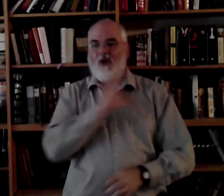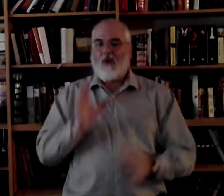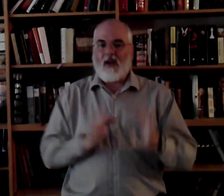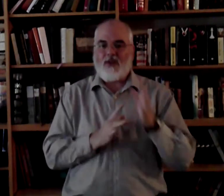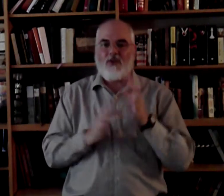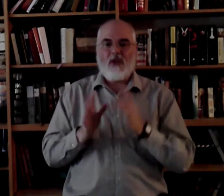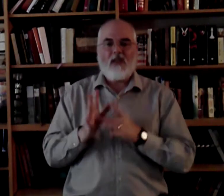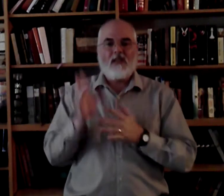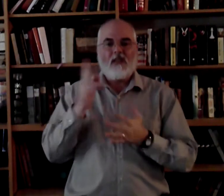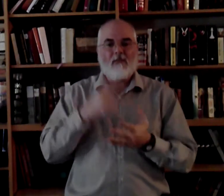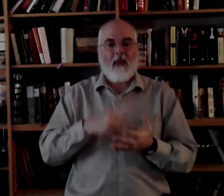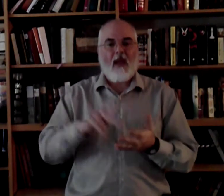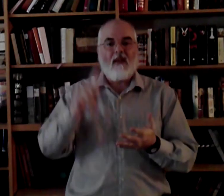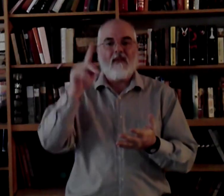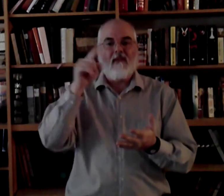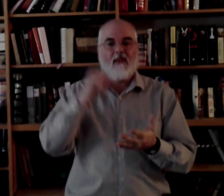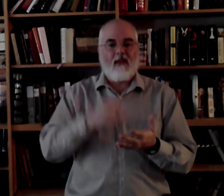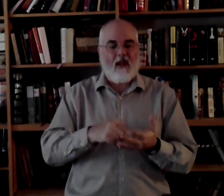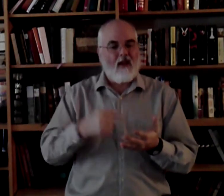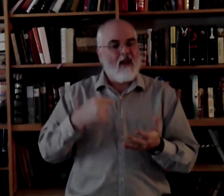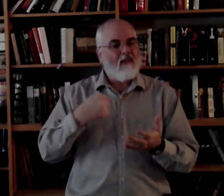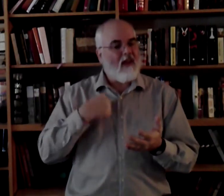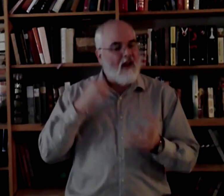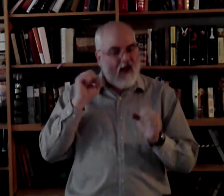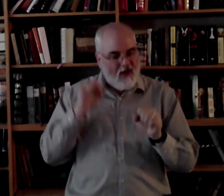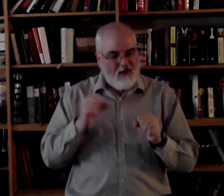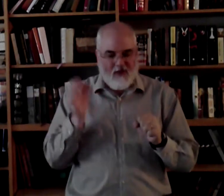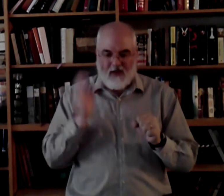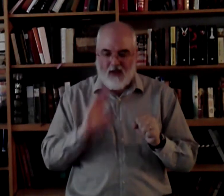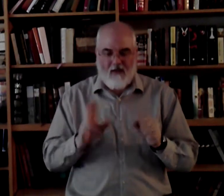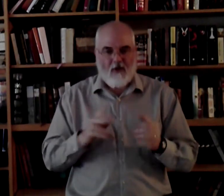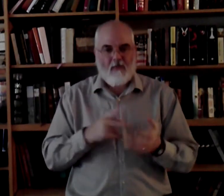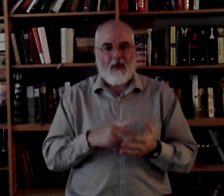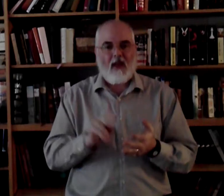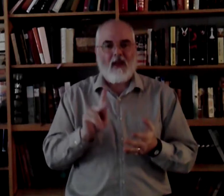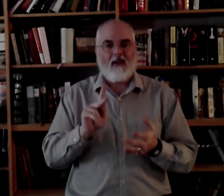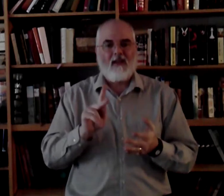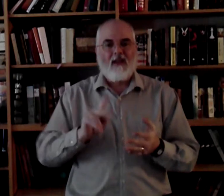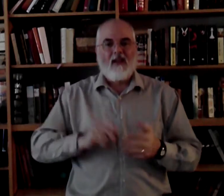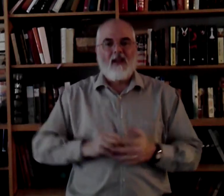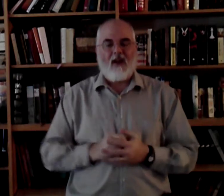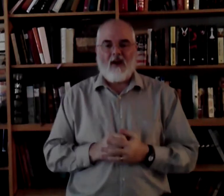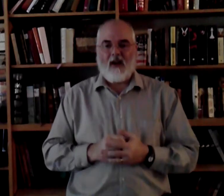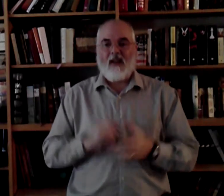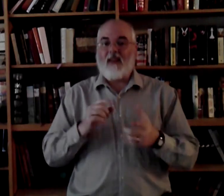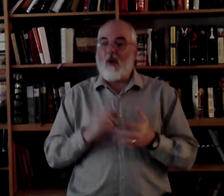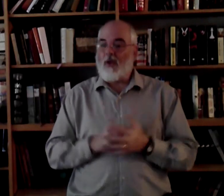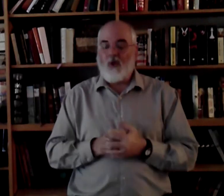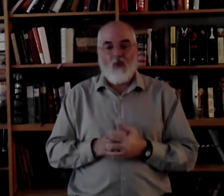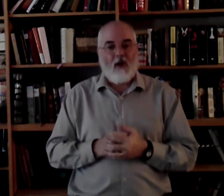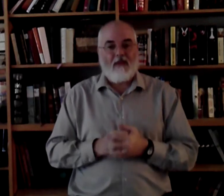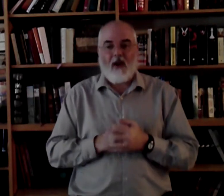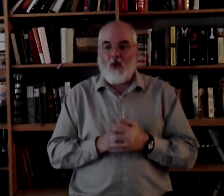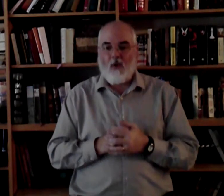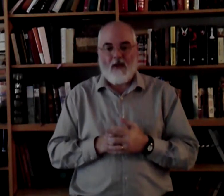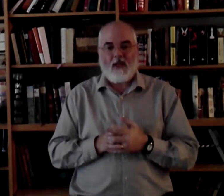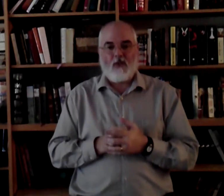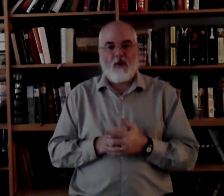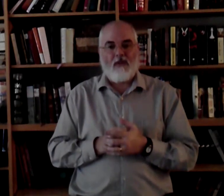Christ Jesus paid the debt that I could never pay. All right? The only new word in that whole thing is the word